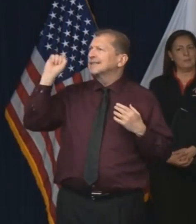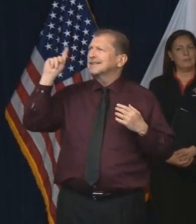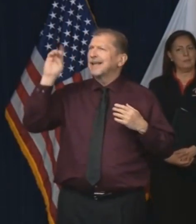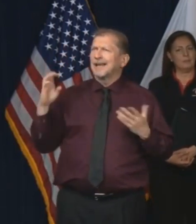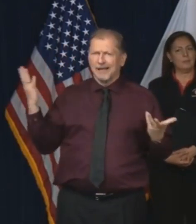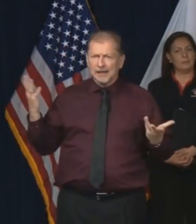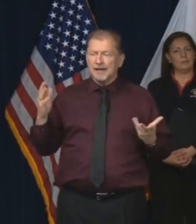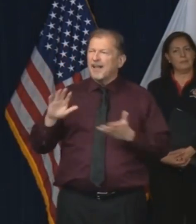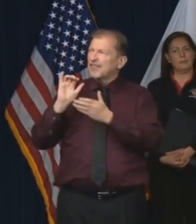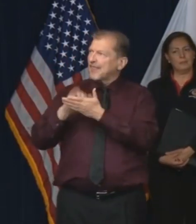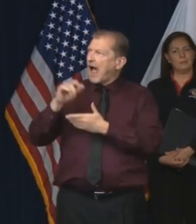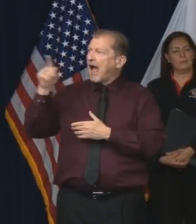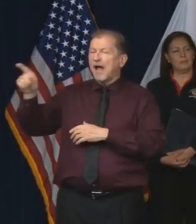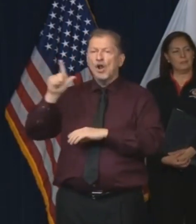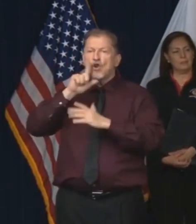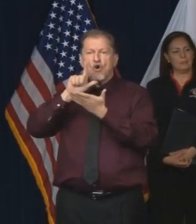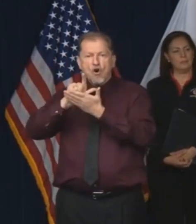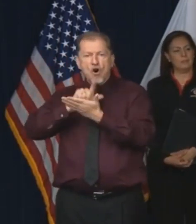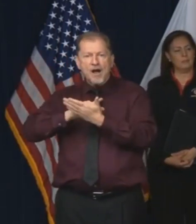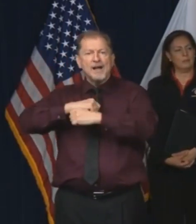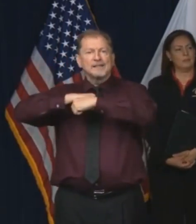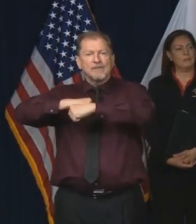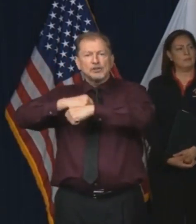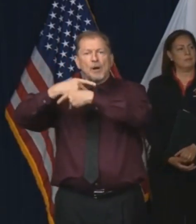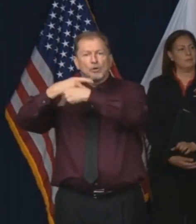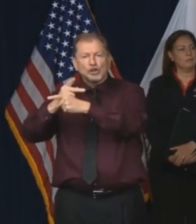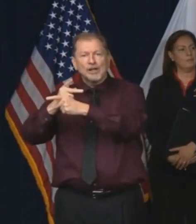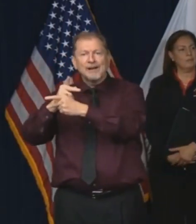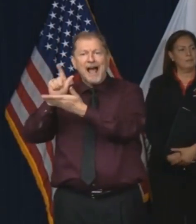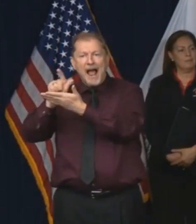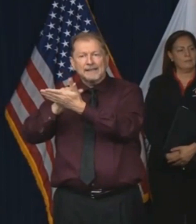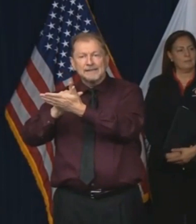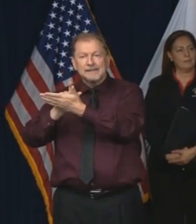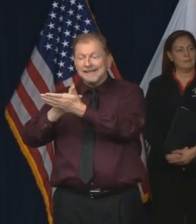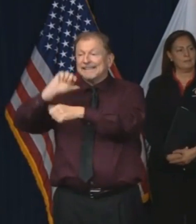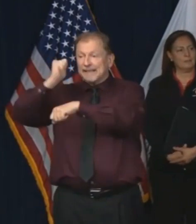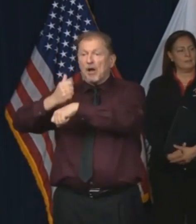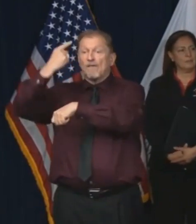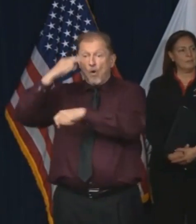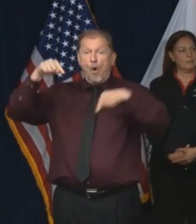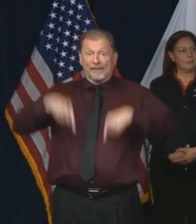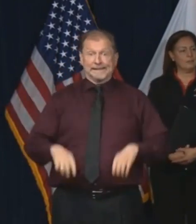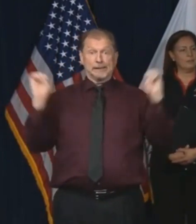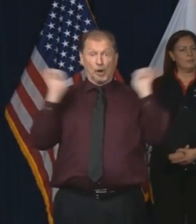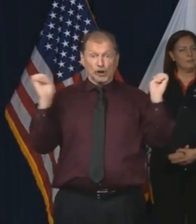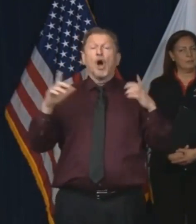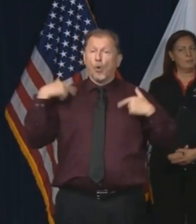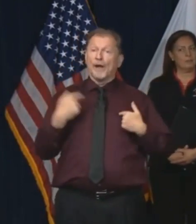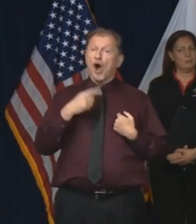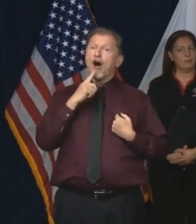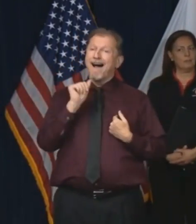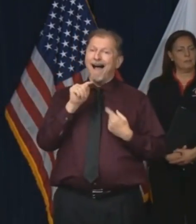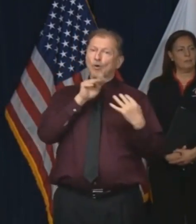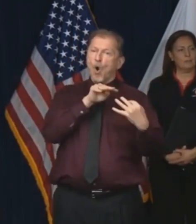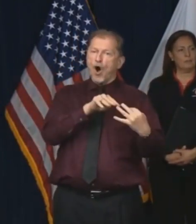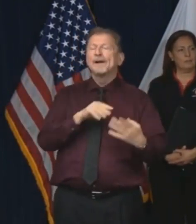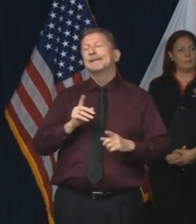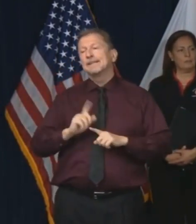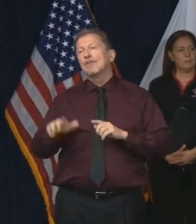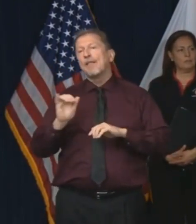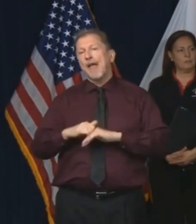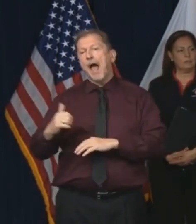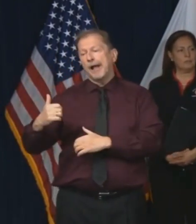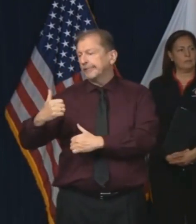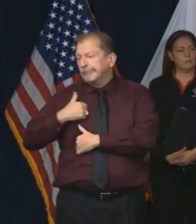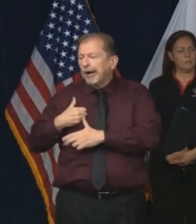Defense Production Act is exactly designed for these kinds of circumstances. We are at war. It is a different kind of a war than we've